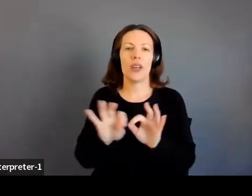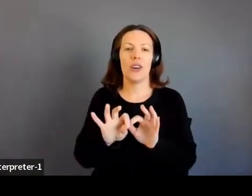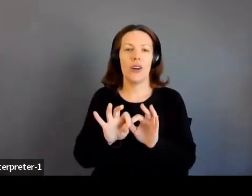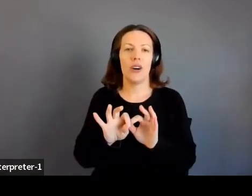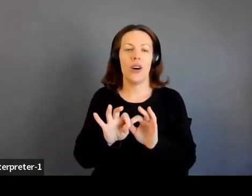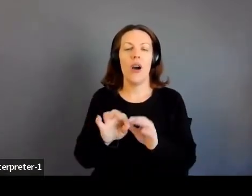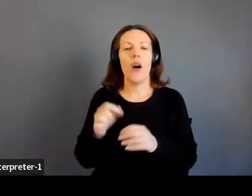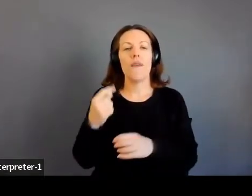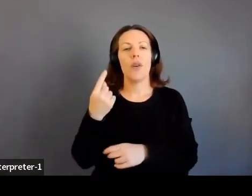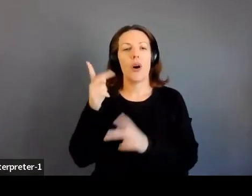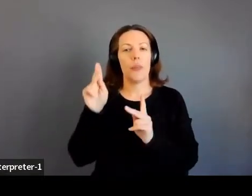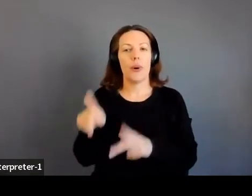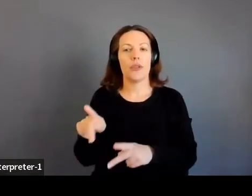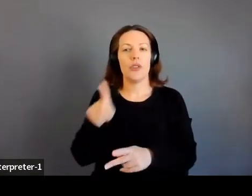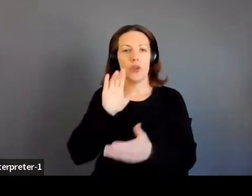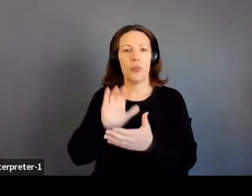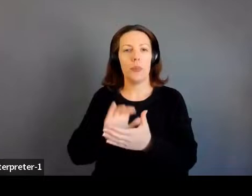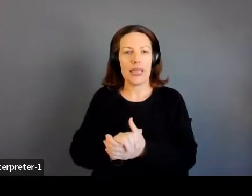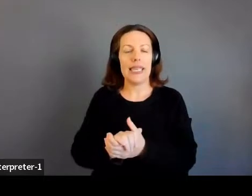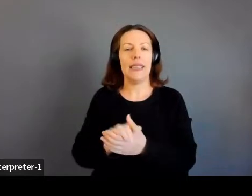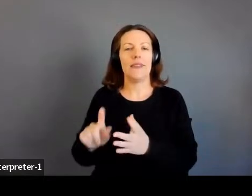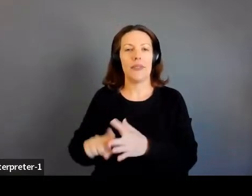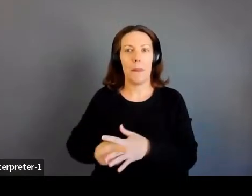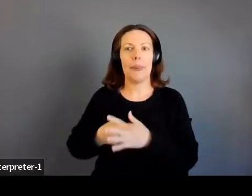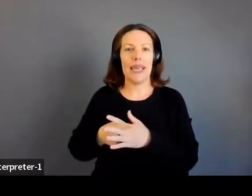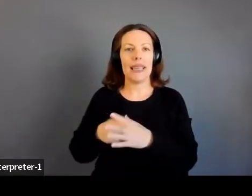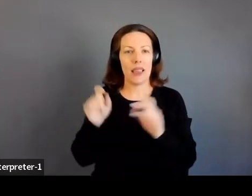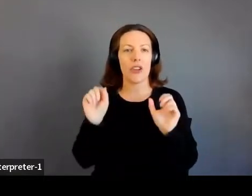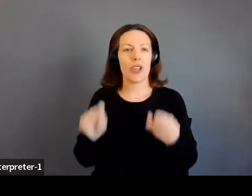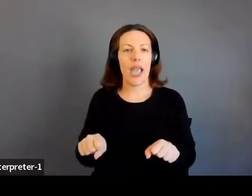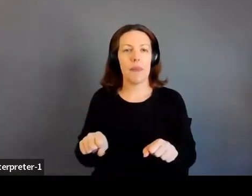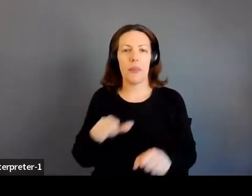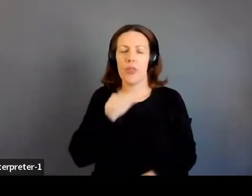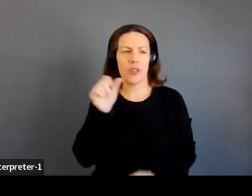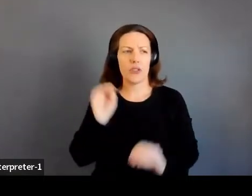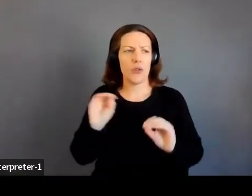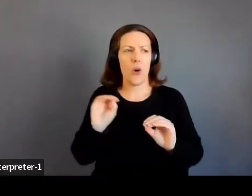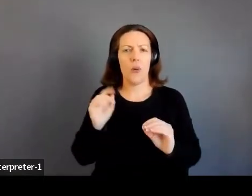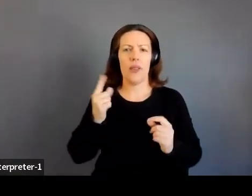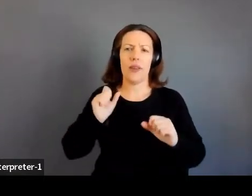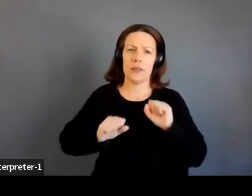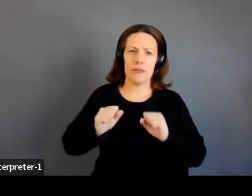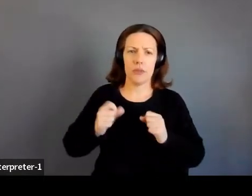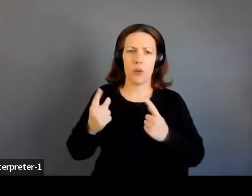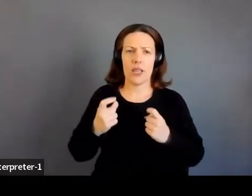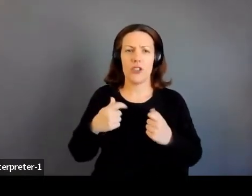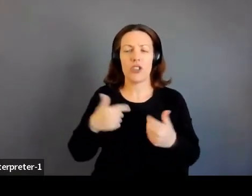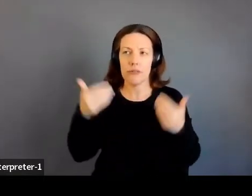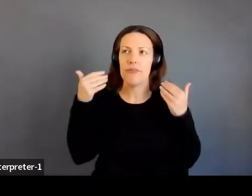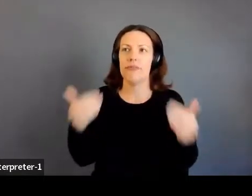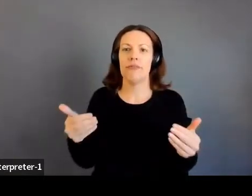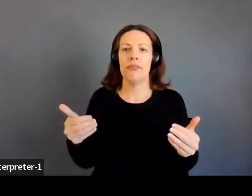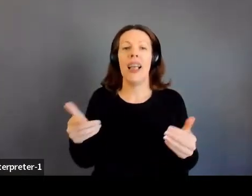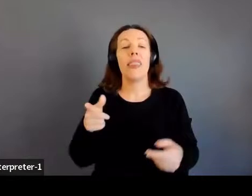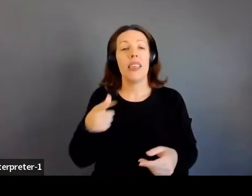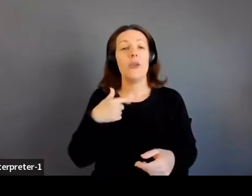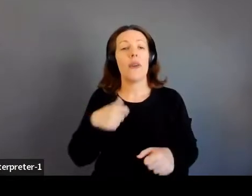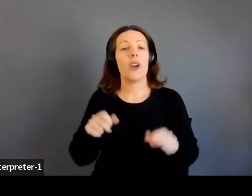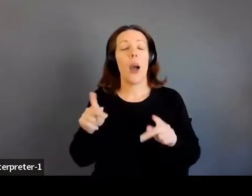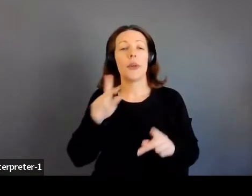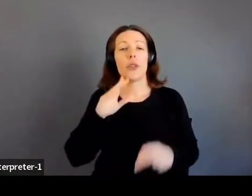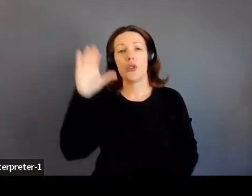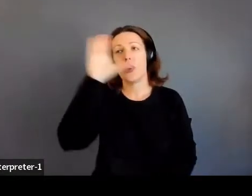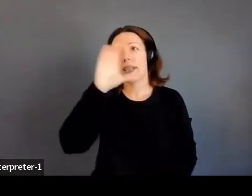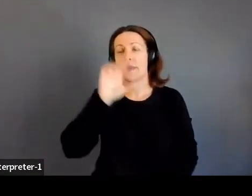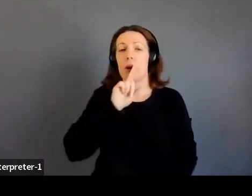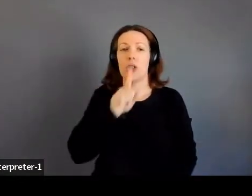believing from the start that they're capable of that, that it's not even a question. It sort of gives you the freedom then to explore your true passions. When you